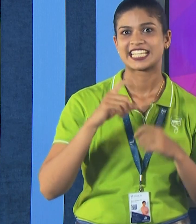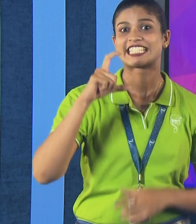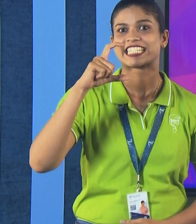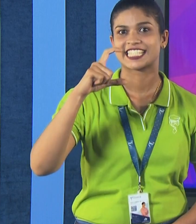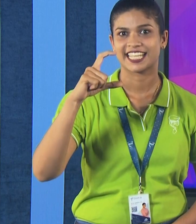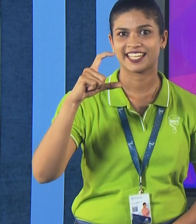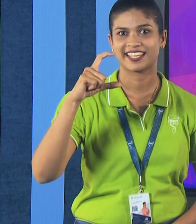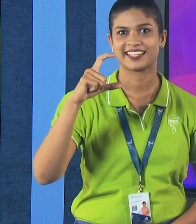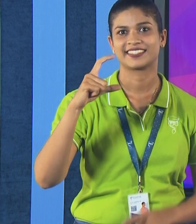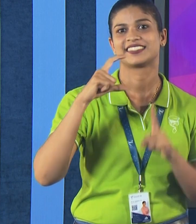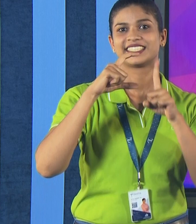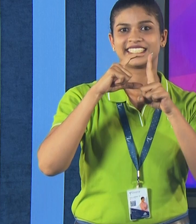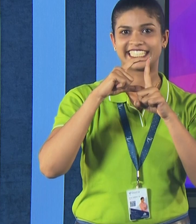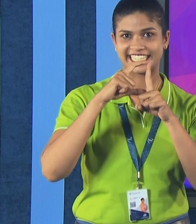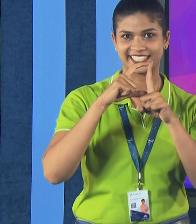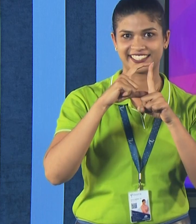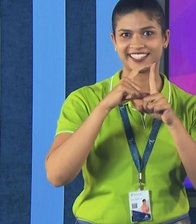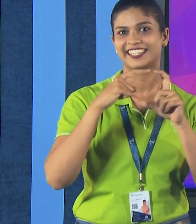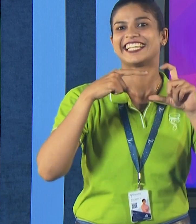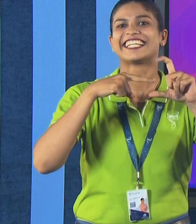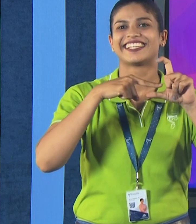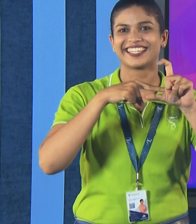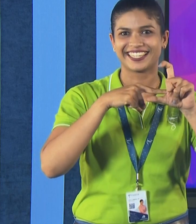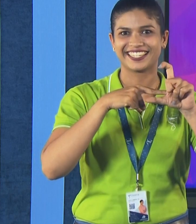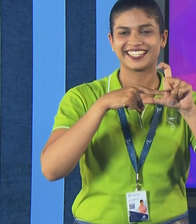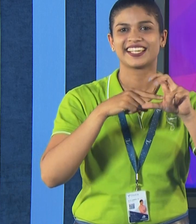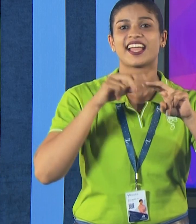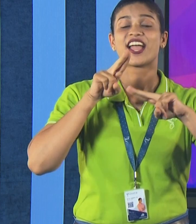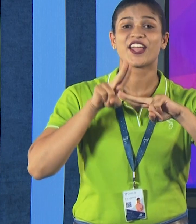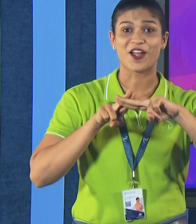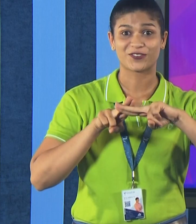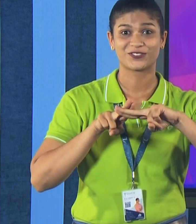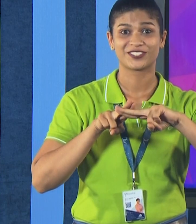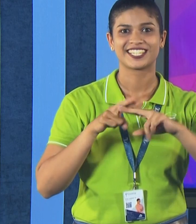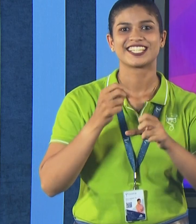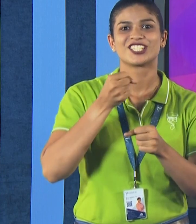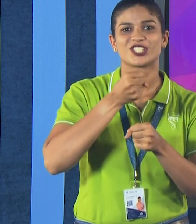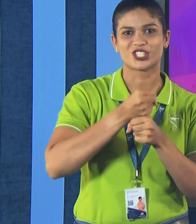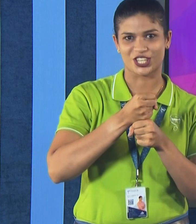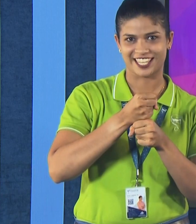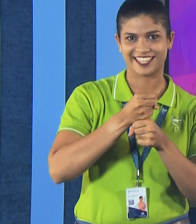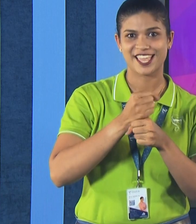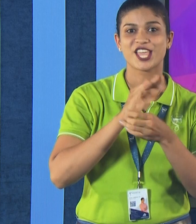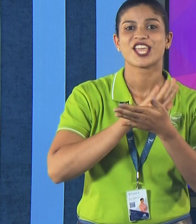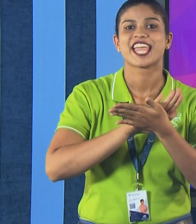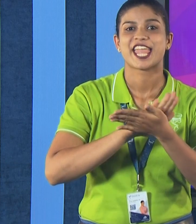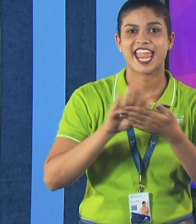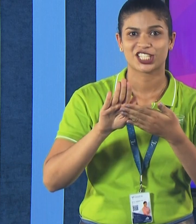C, D, E, F, G, H,